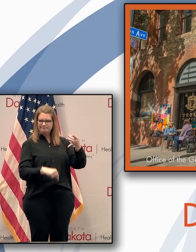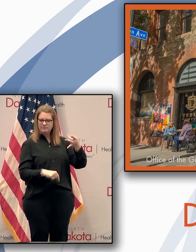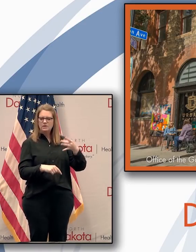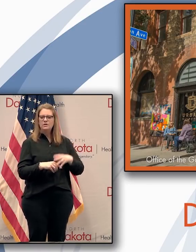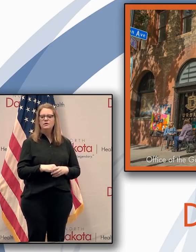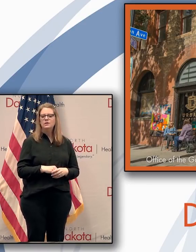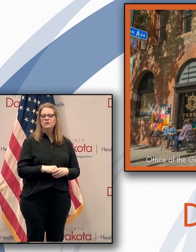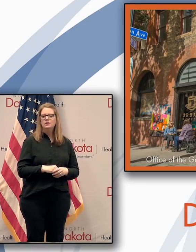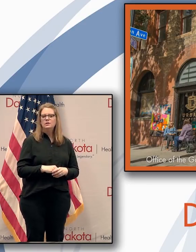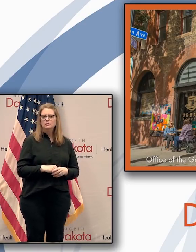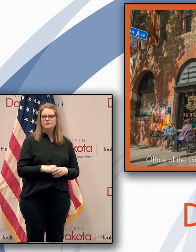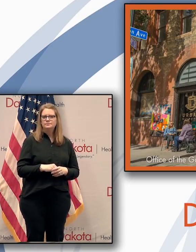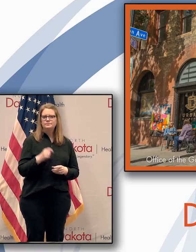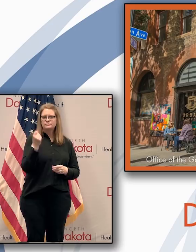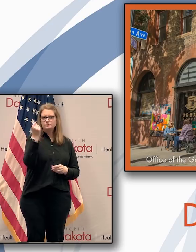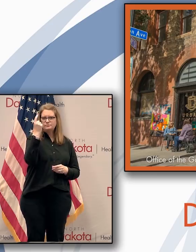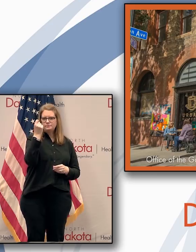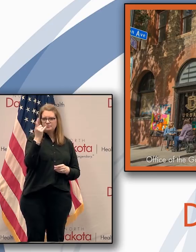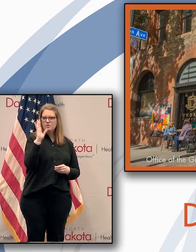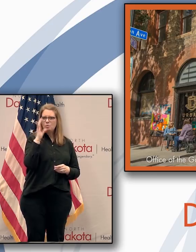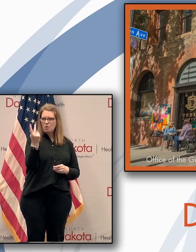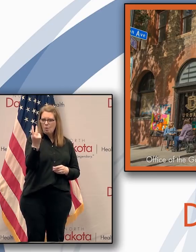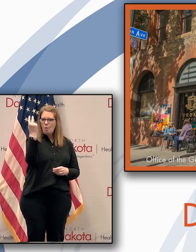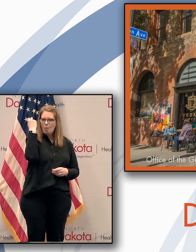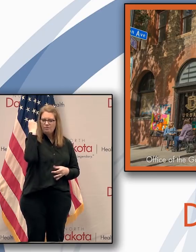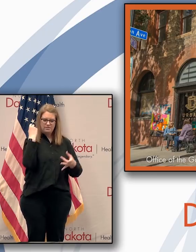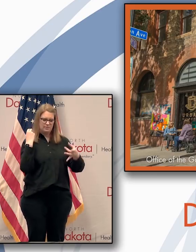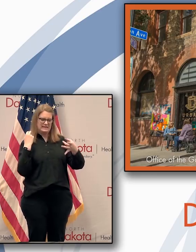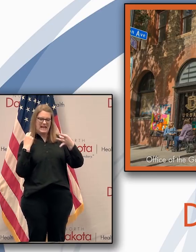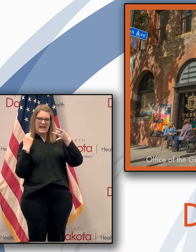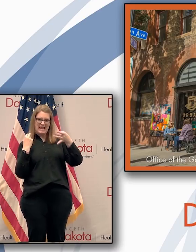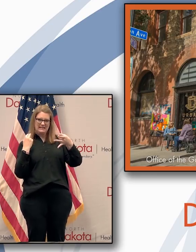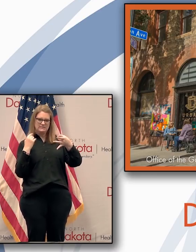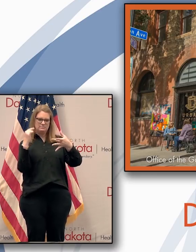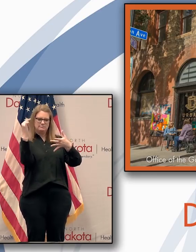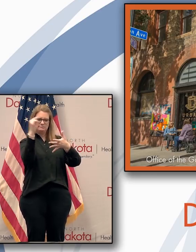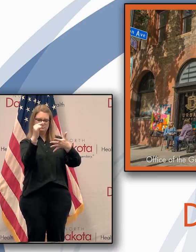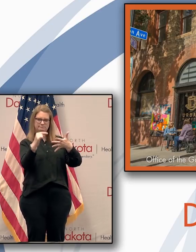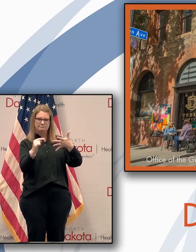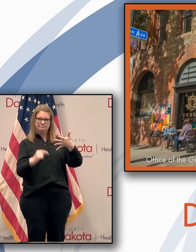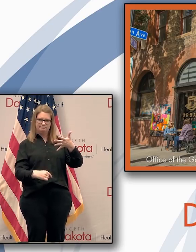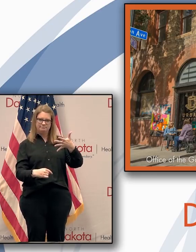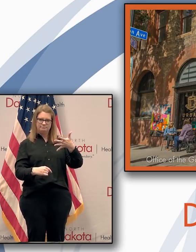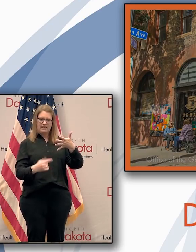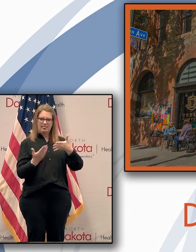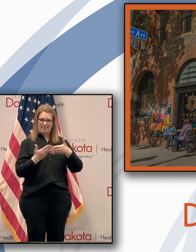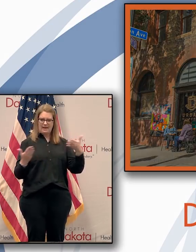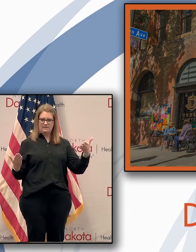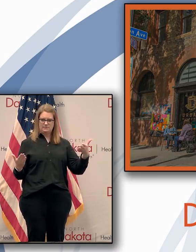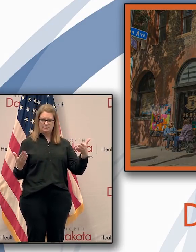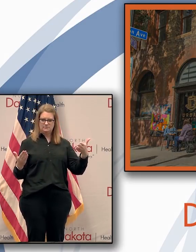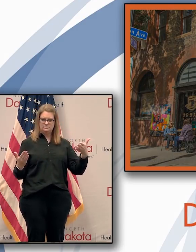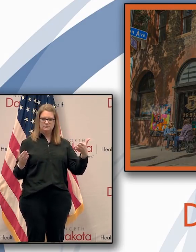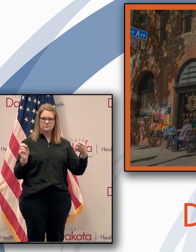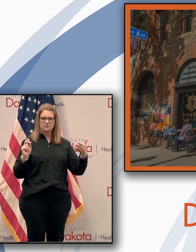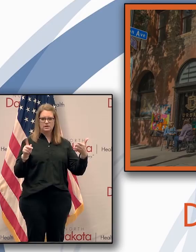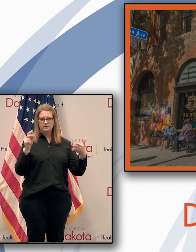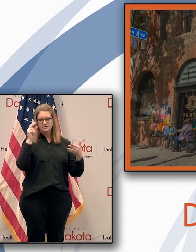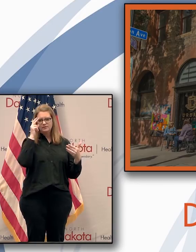walk through those eight things. We're going to do that next.